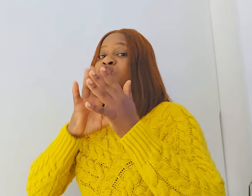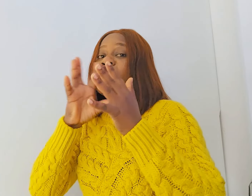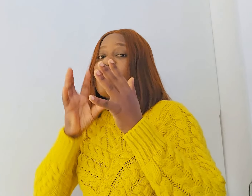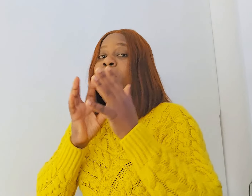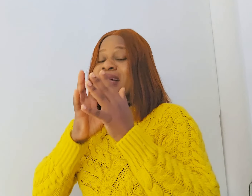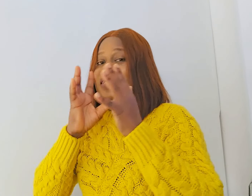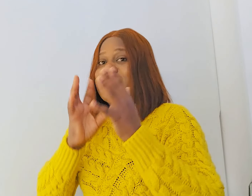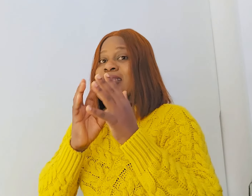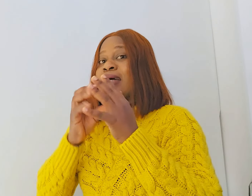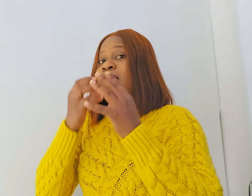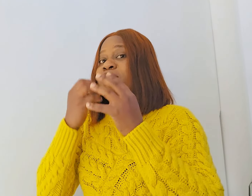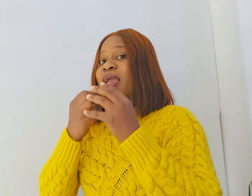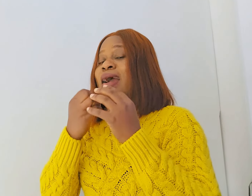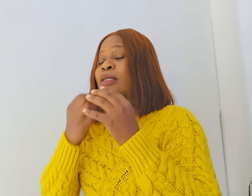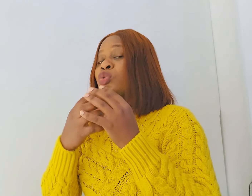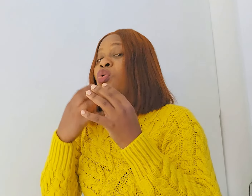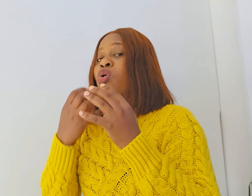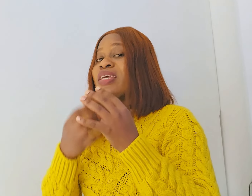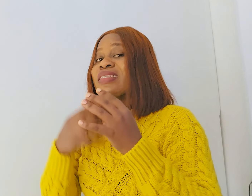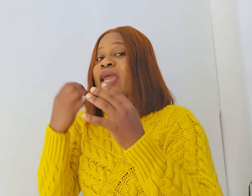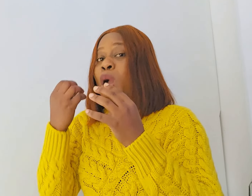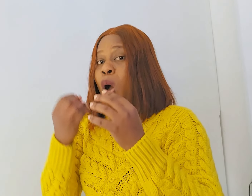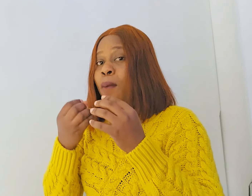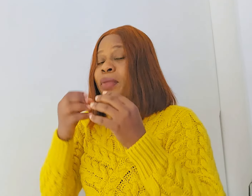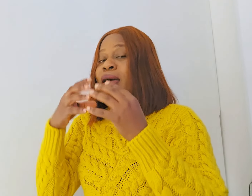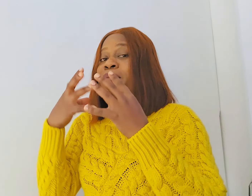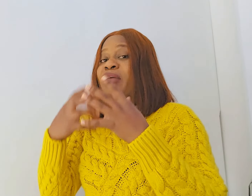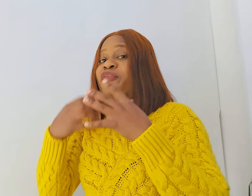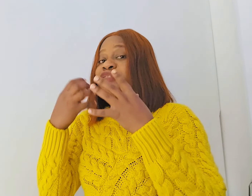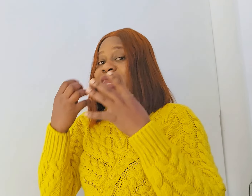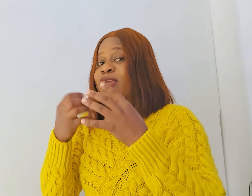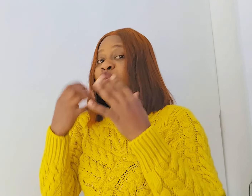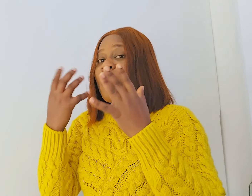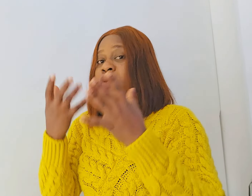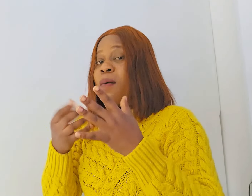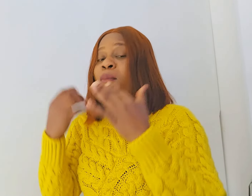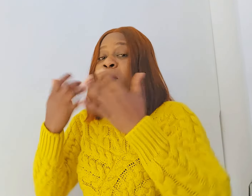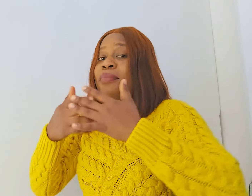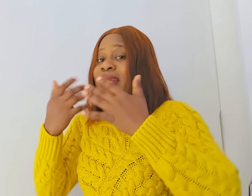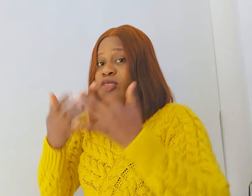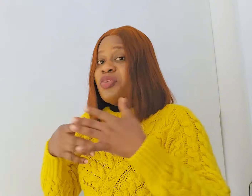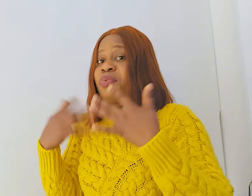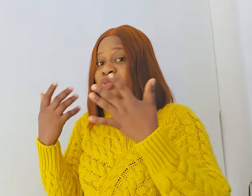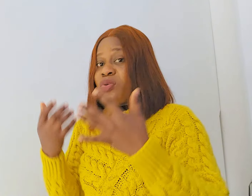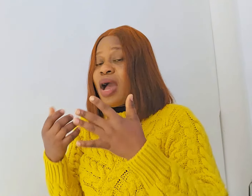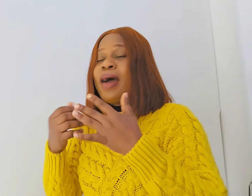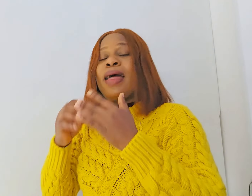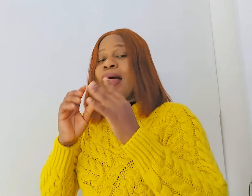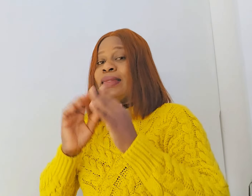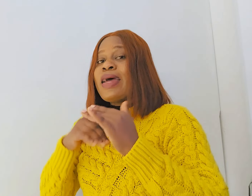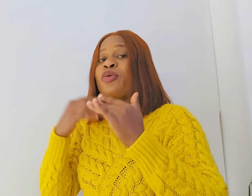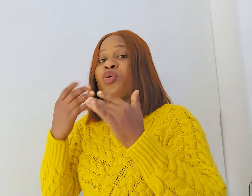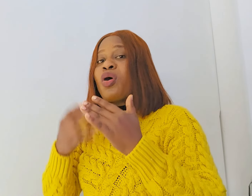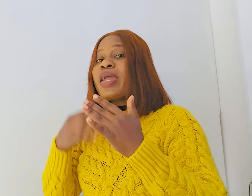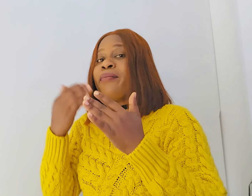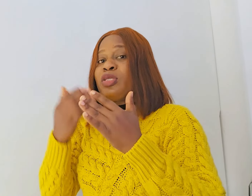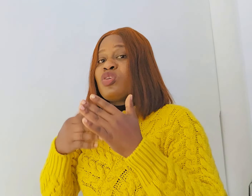use your mouth like that it make her to easily come by feeling you more more pleasurable to her and then you go in between